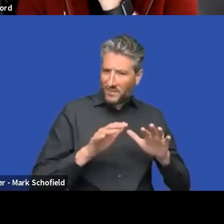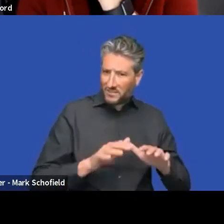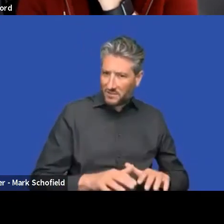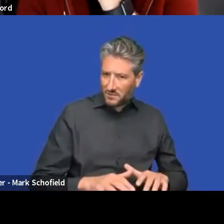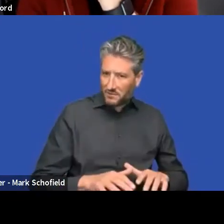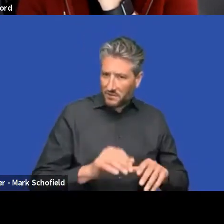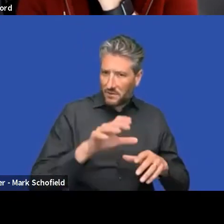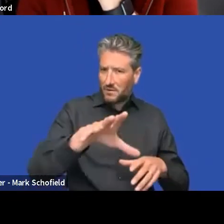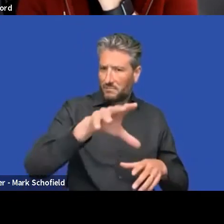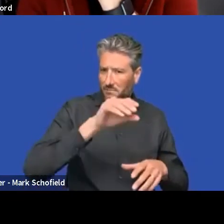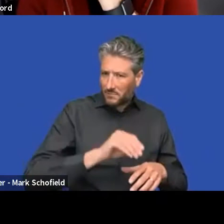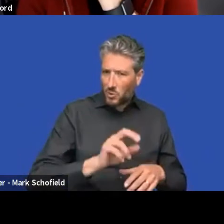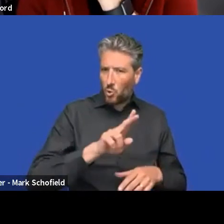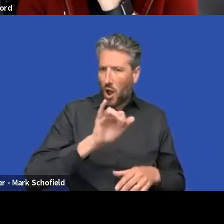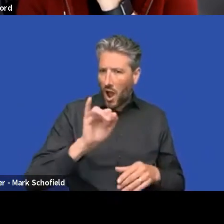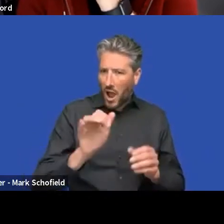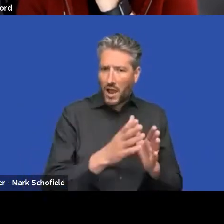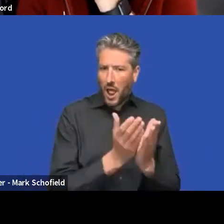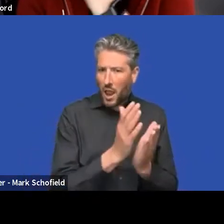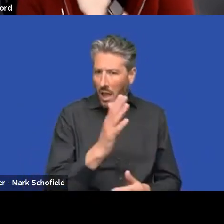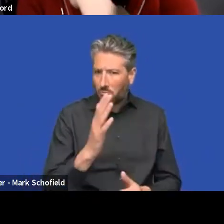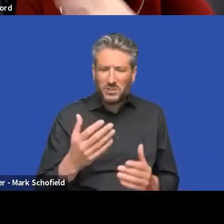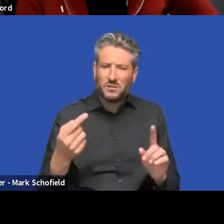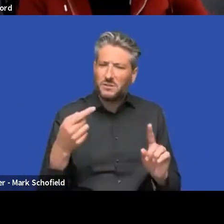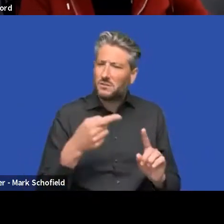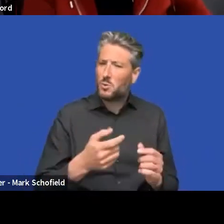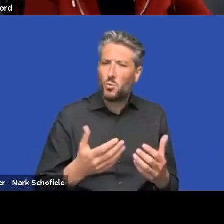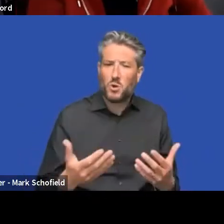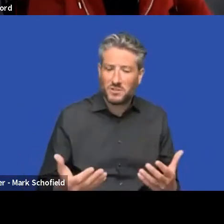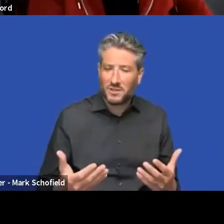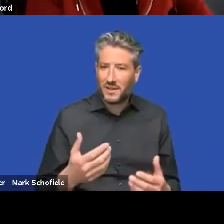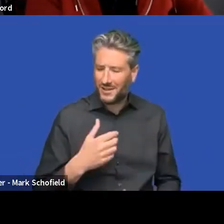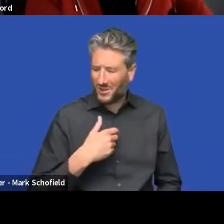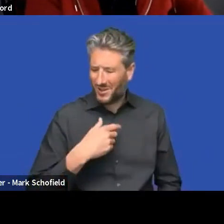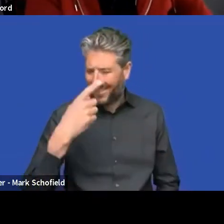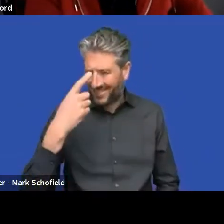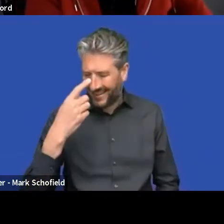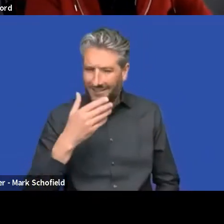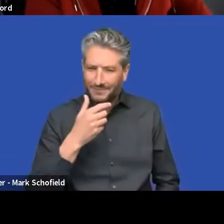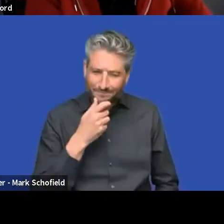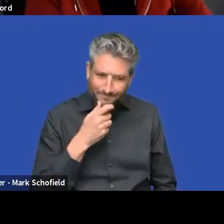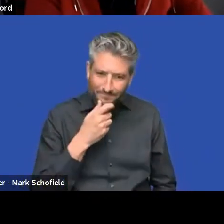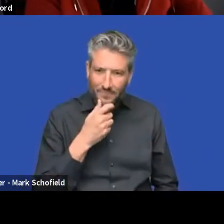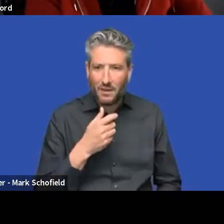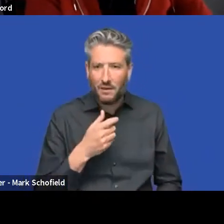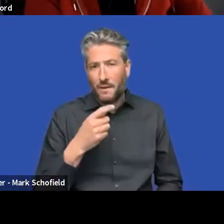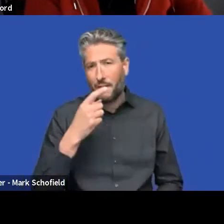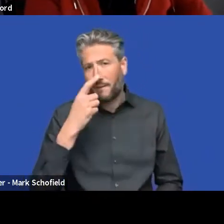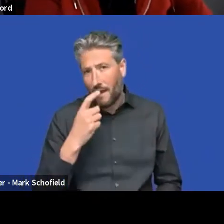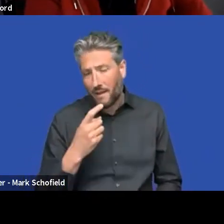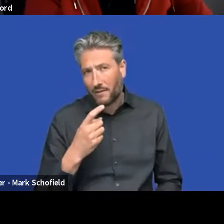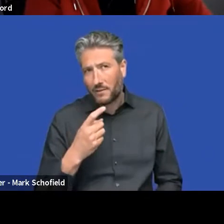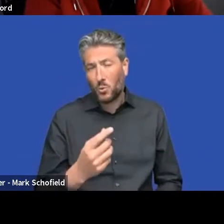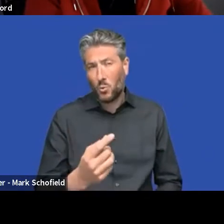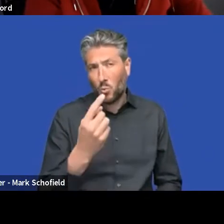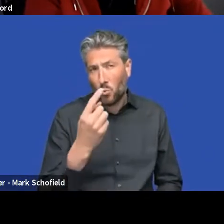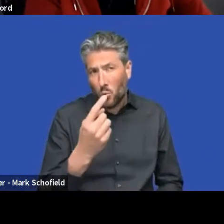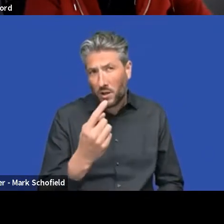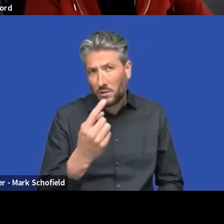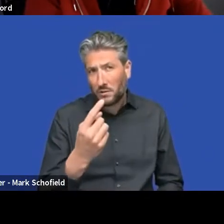might be somewhere in between. And we need to figure out, we ship it as part of one or part of the other, or how does that work? But, you know, having